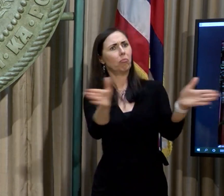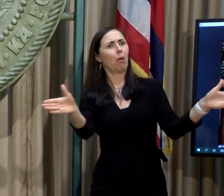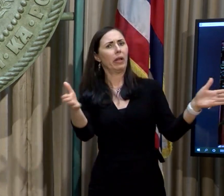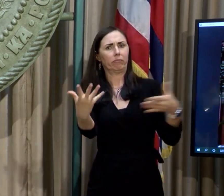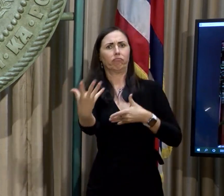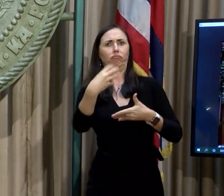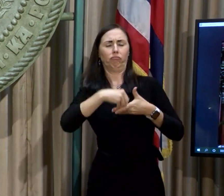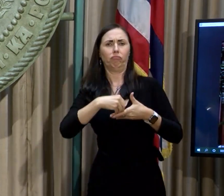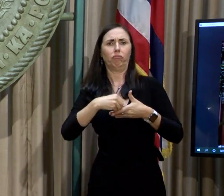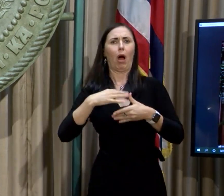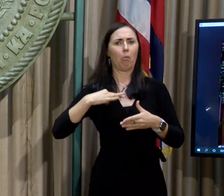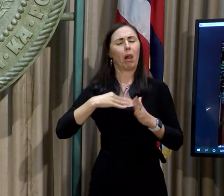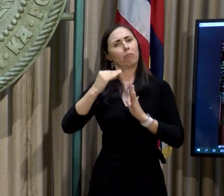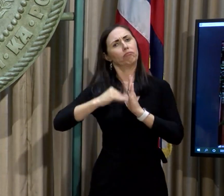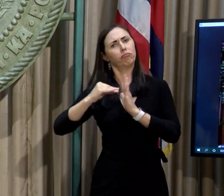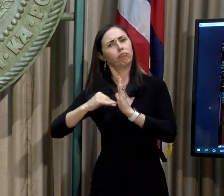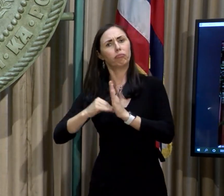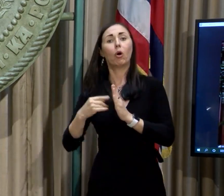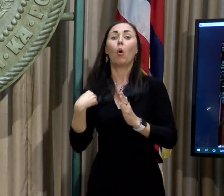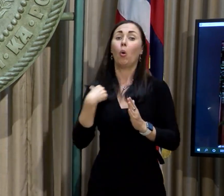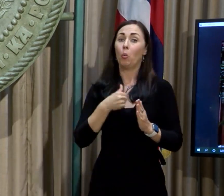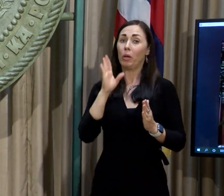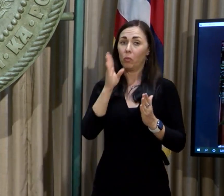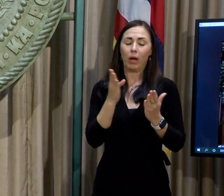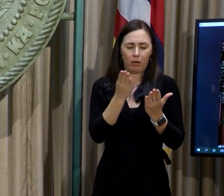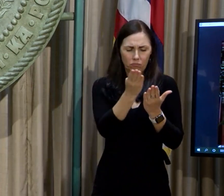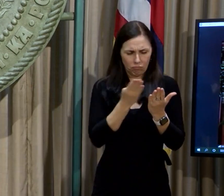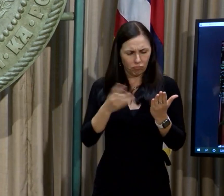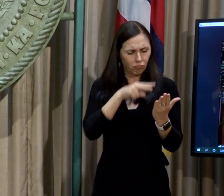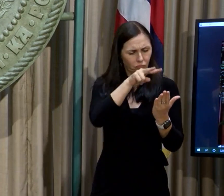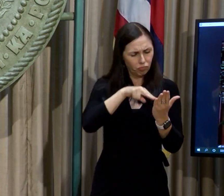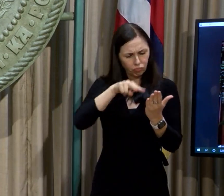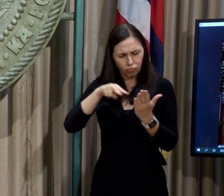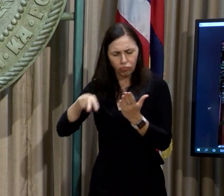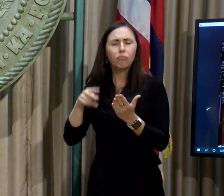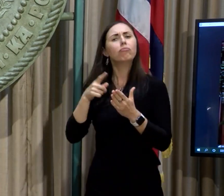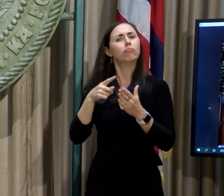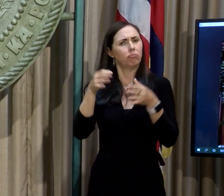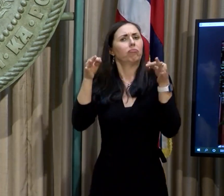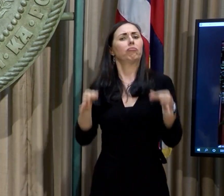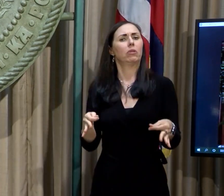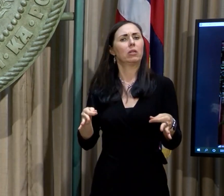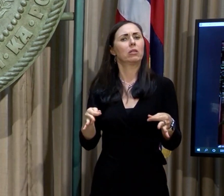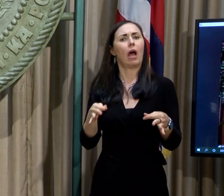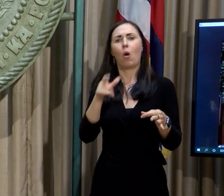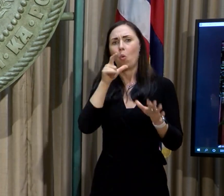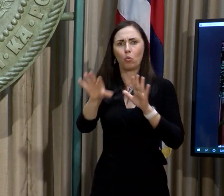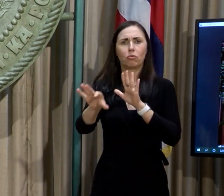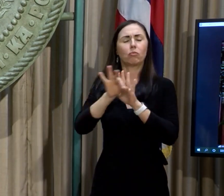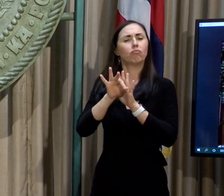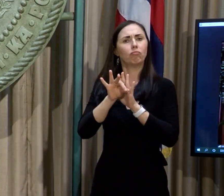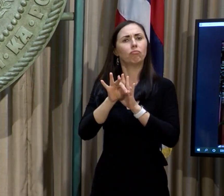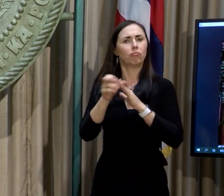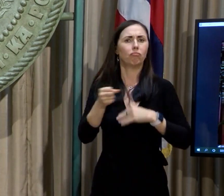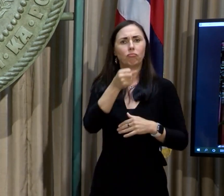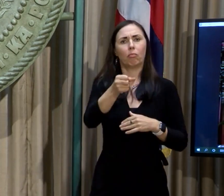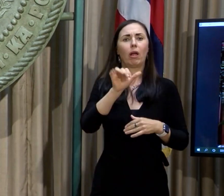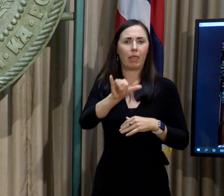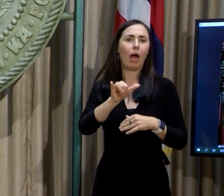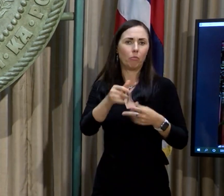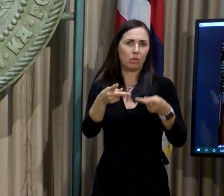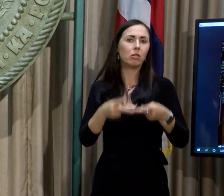going through reviewing the applications and then making decisions for appointments to that authority.